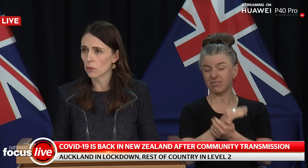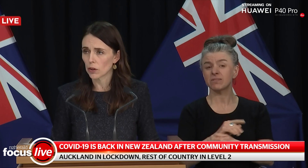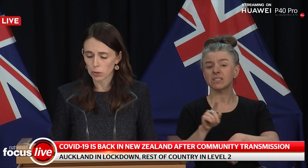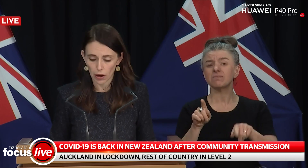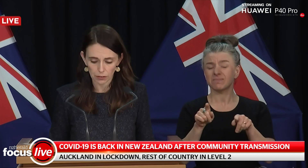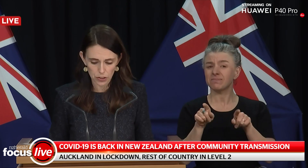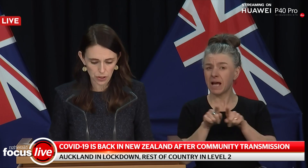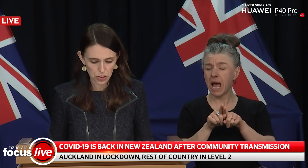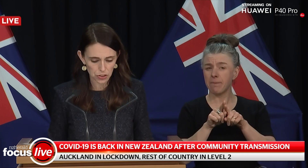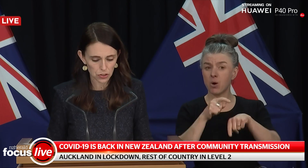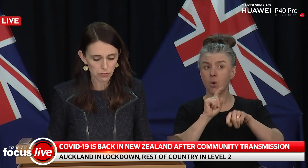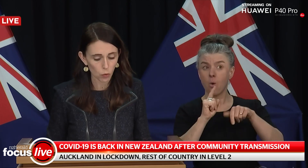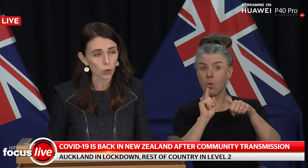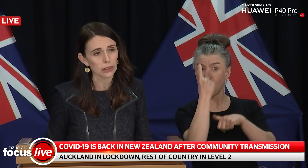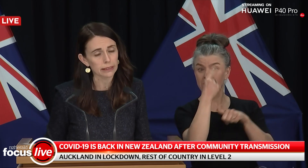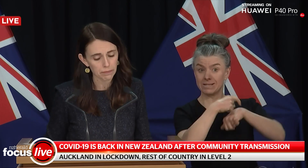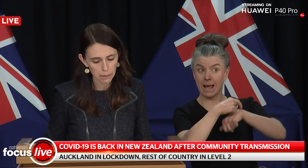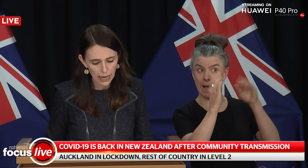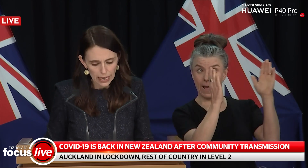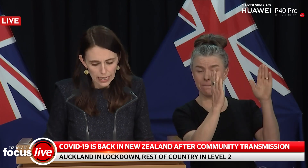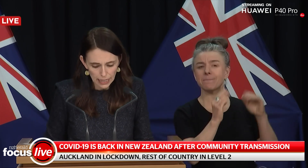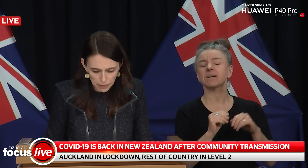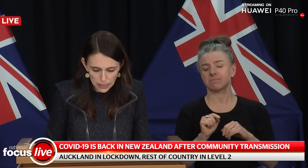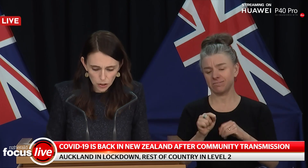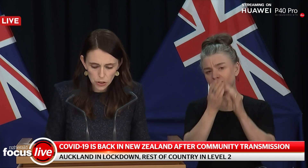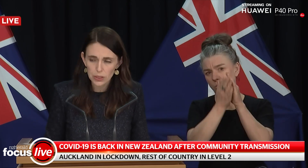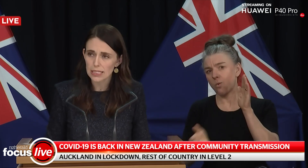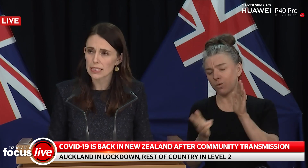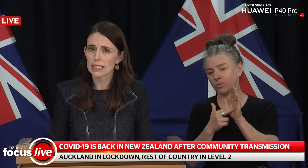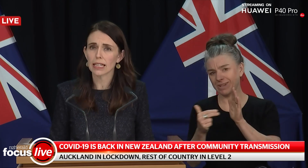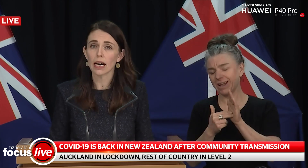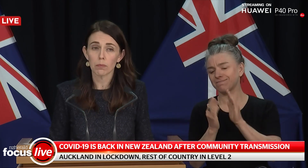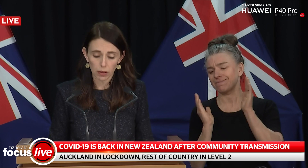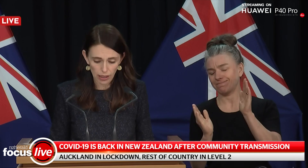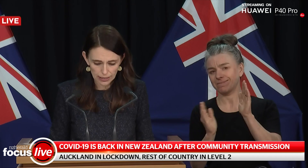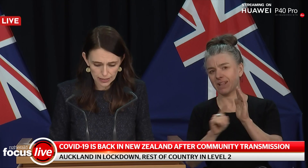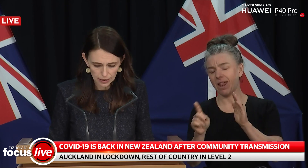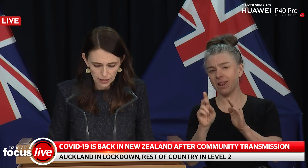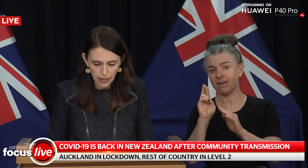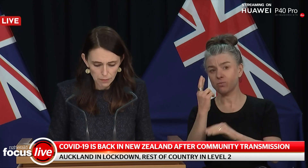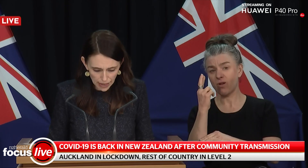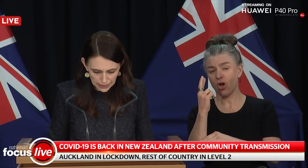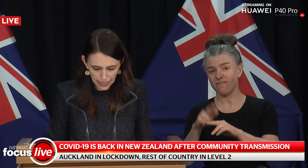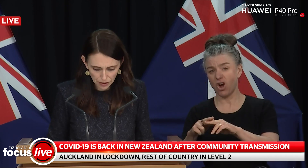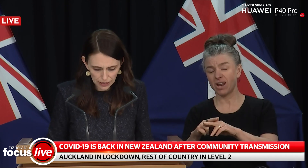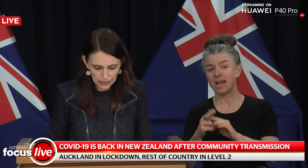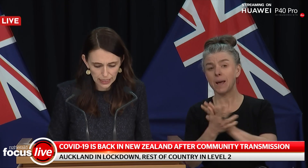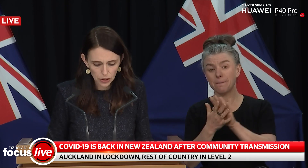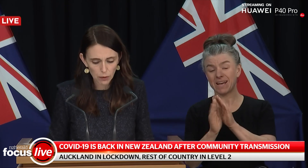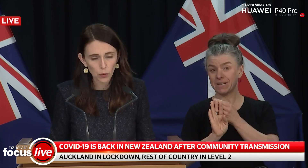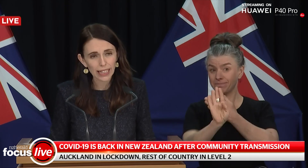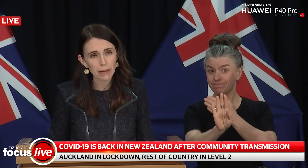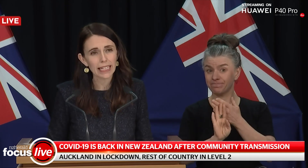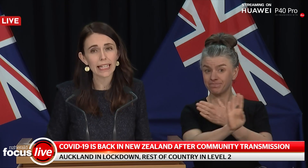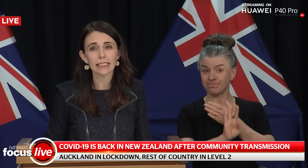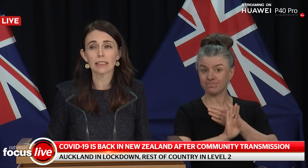time that we are applying restrictions for Auckland. That means social distancing applies and mass gatherings in